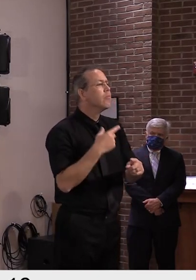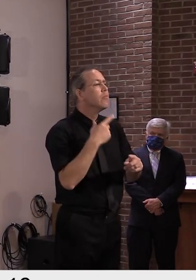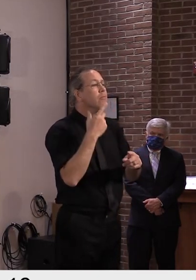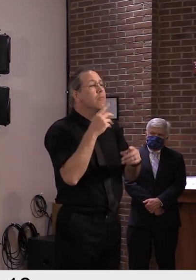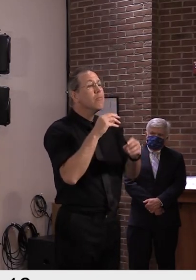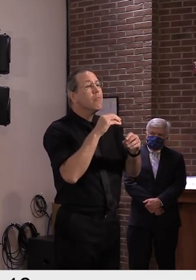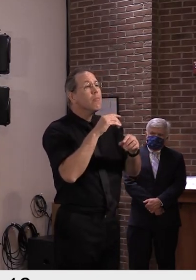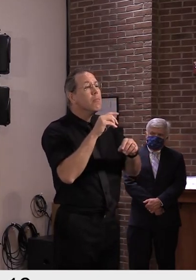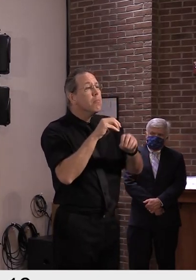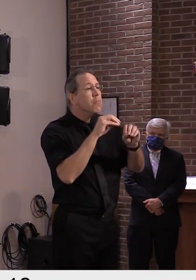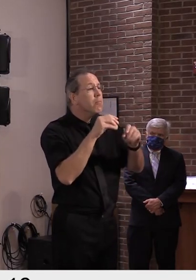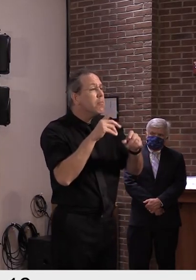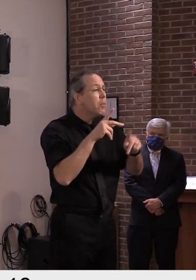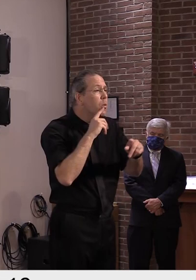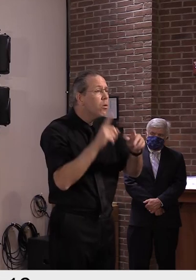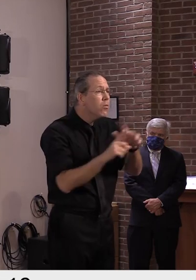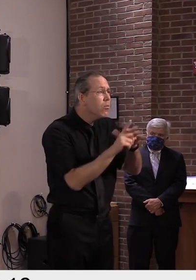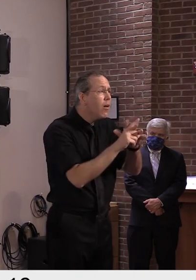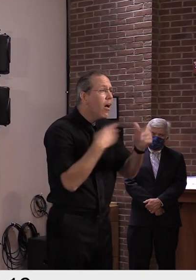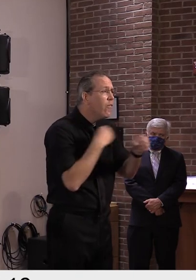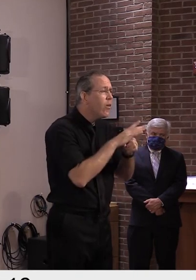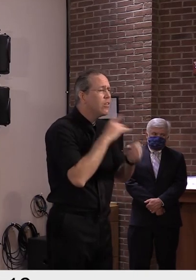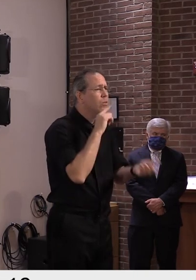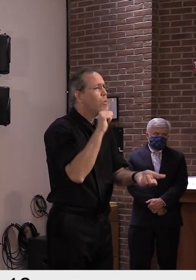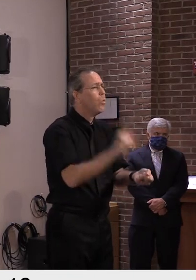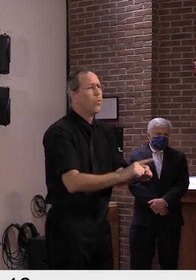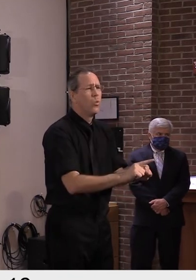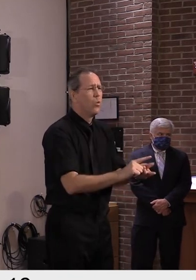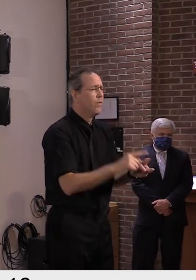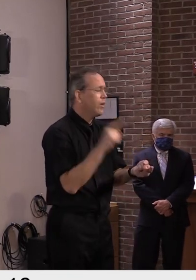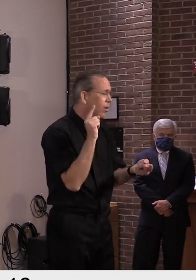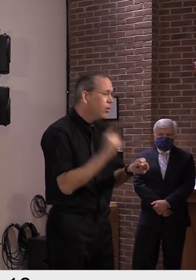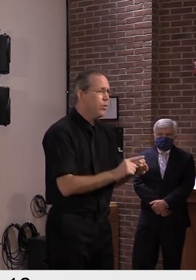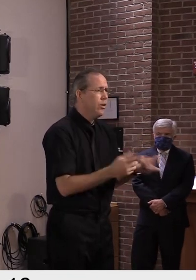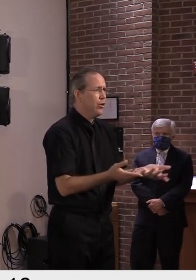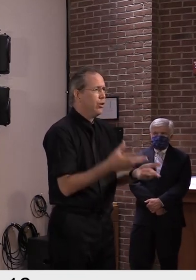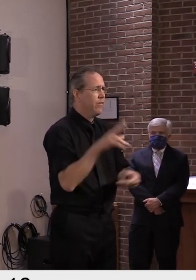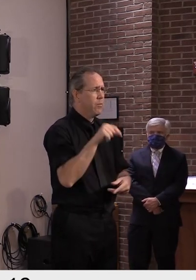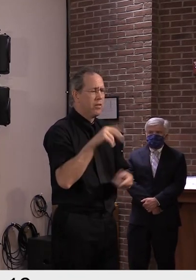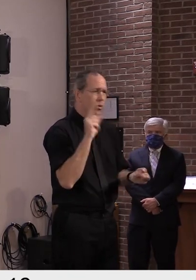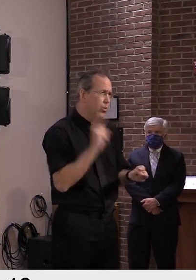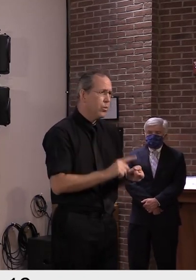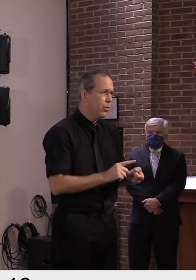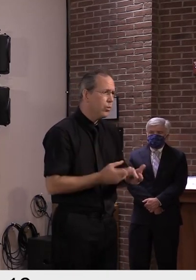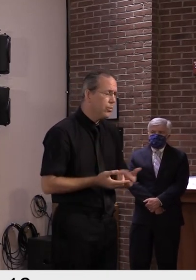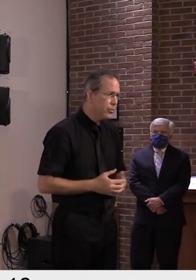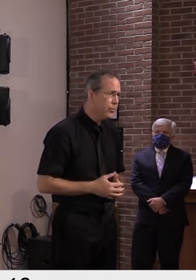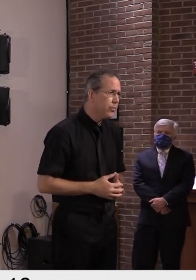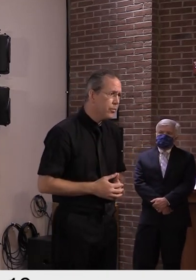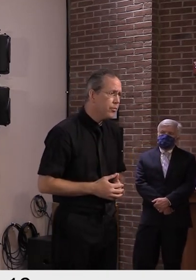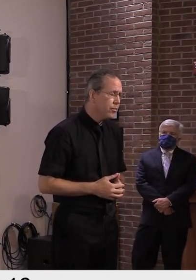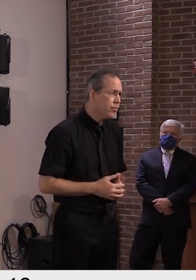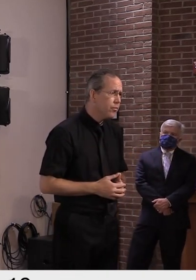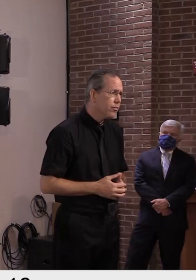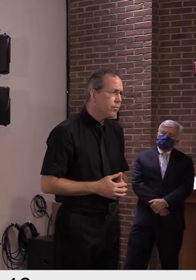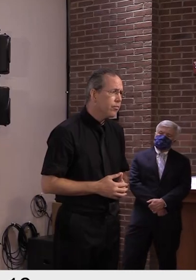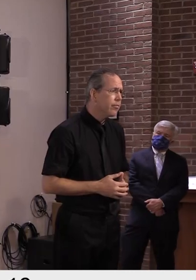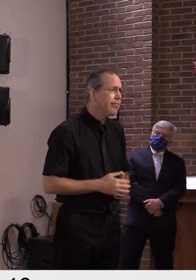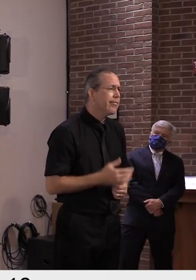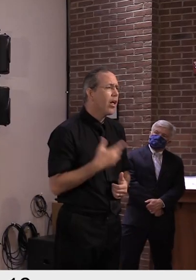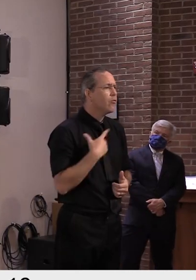test results. Um, and I just remind people when, when we went to Manchester area, um,